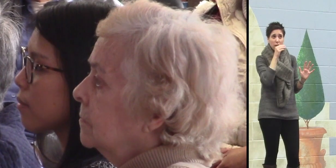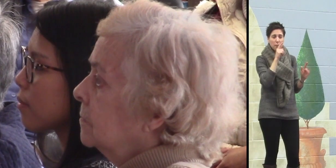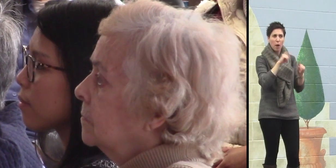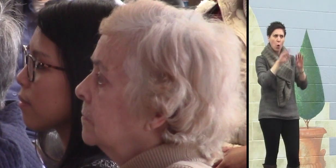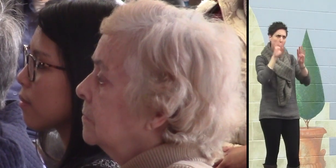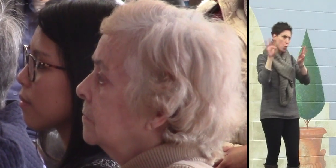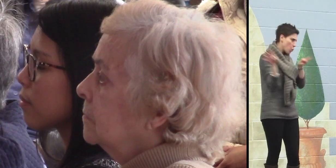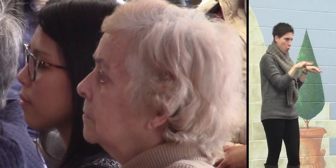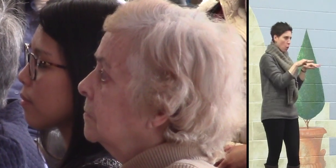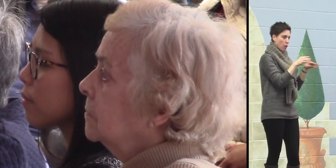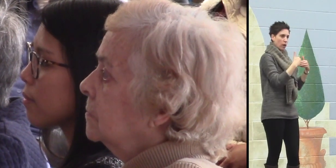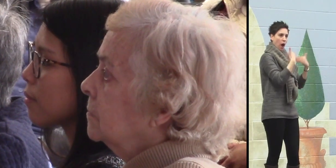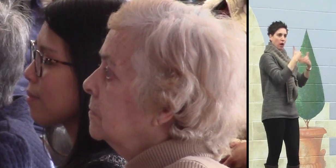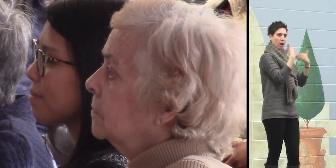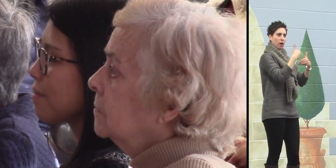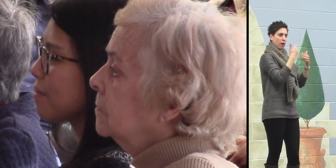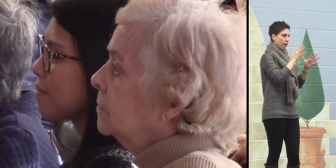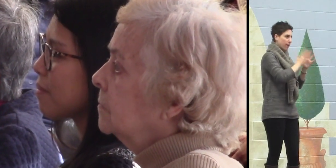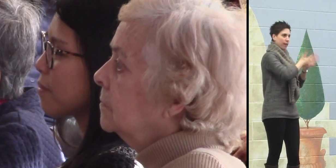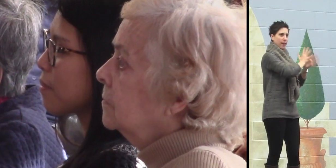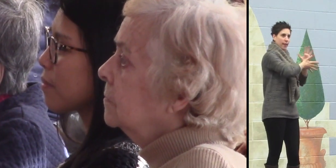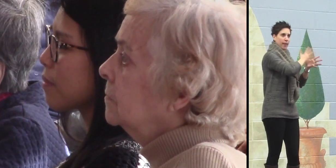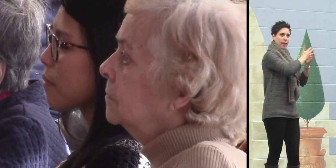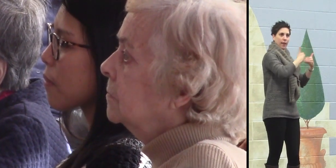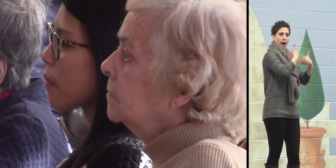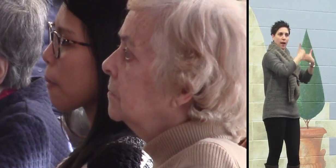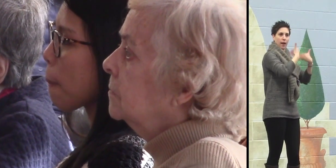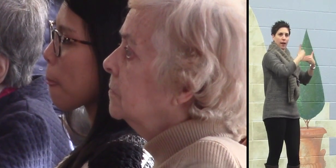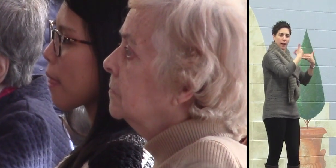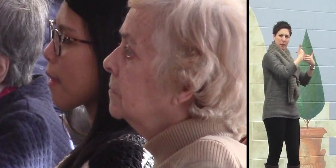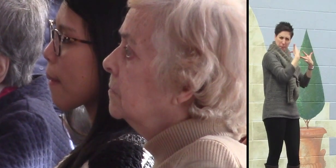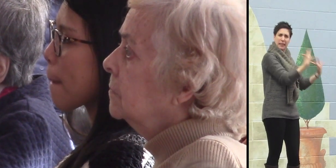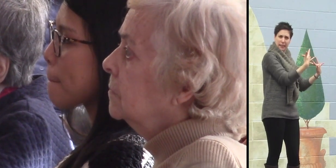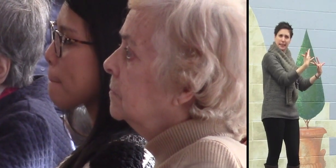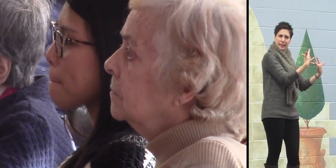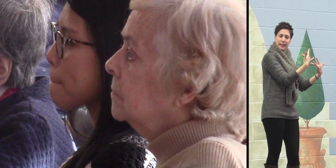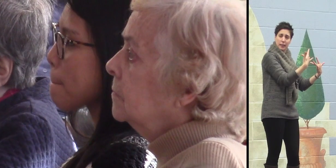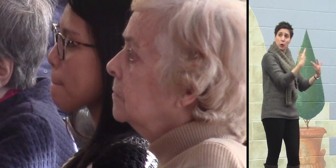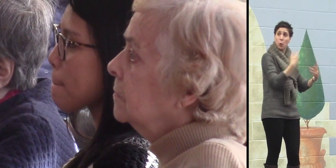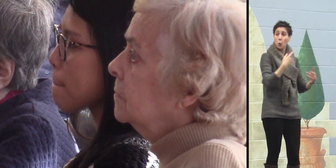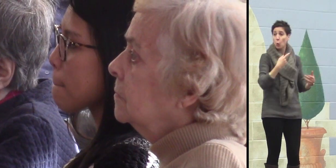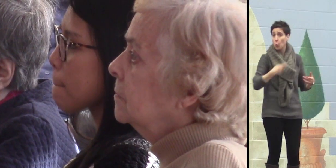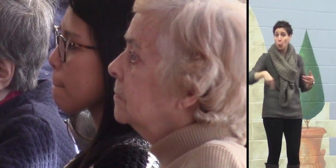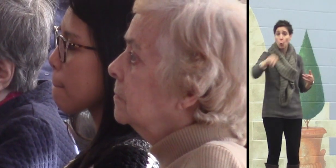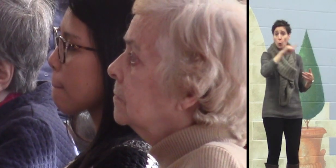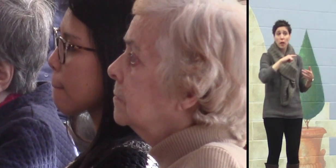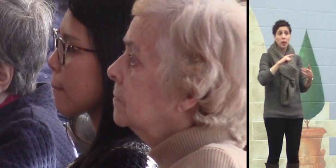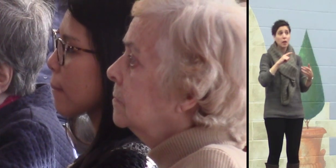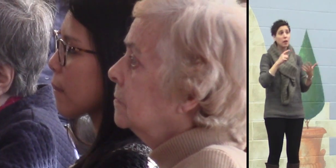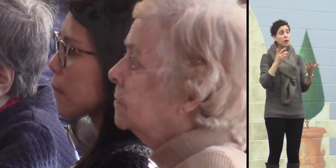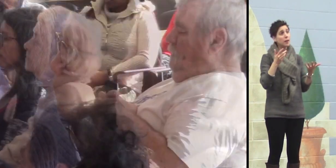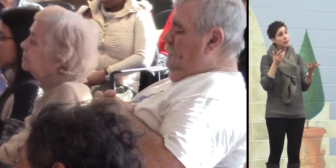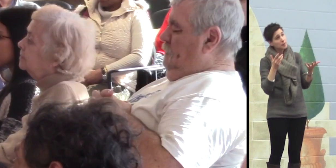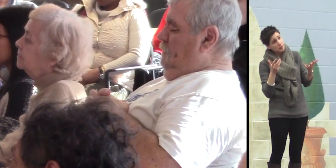that we really focus on. We don't, I think, although this is changing